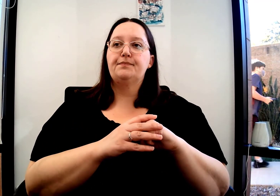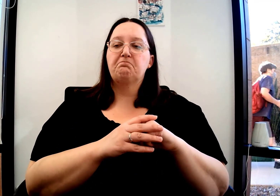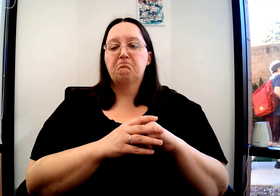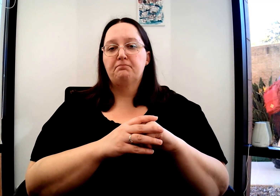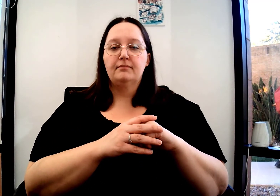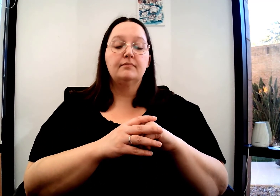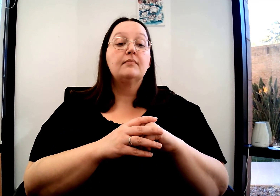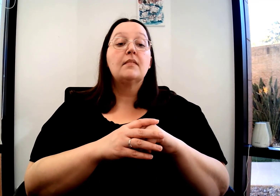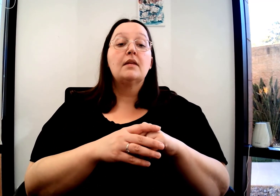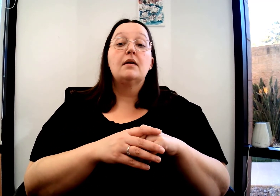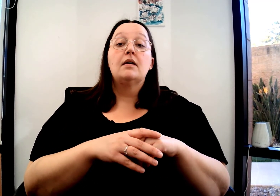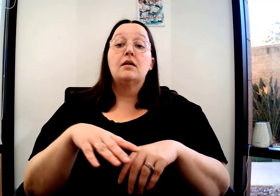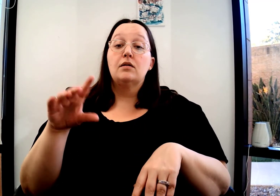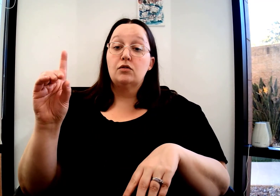Light pink versus bright pink.